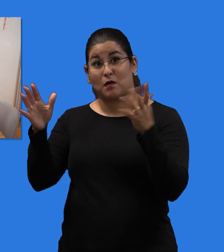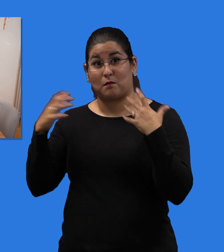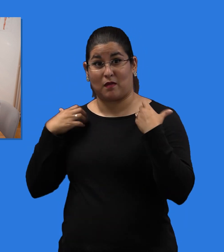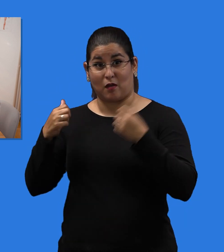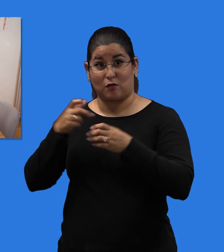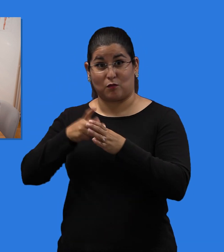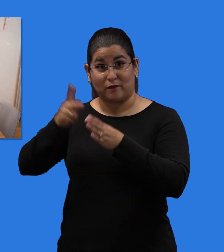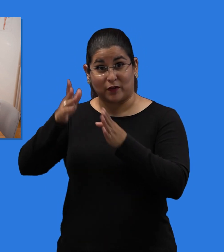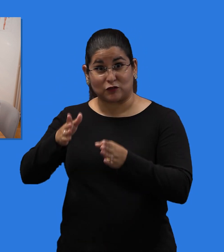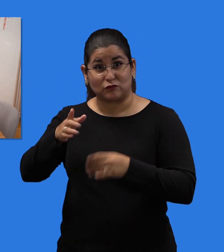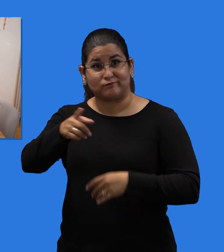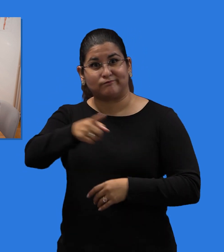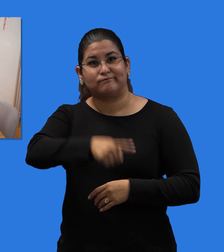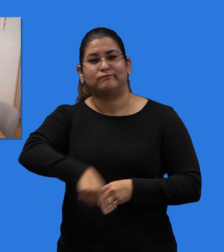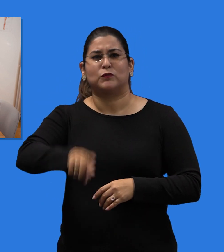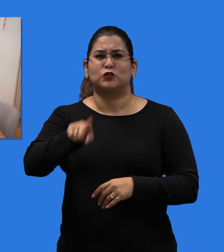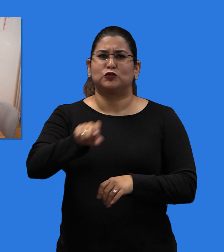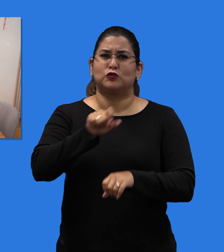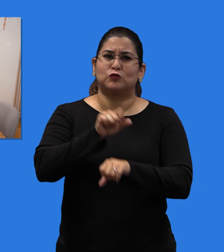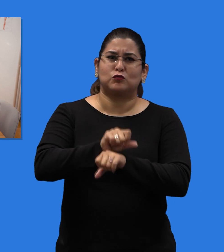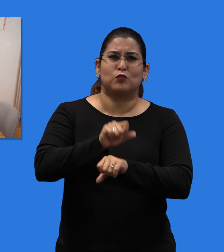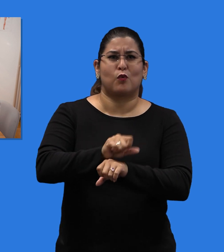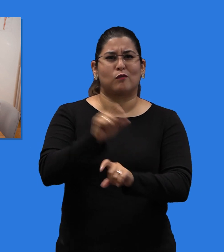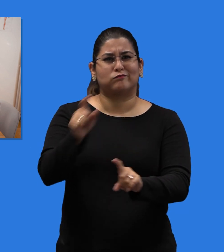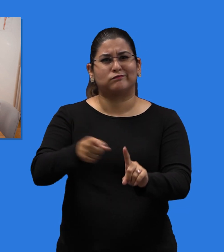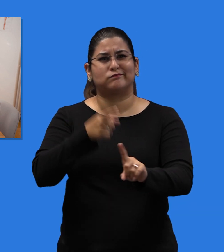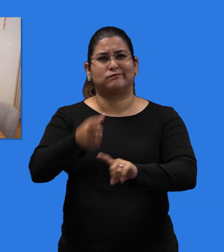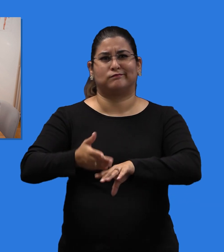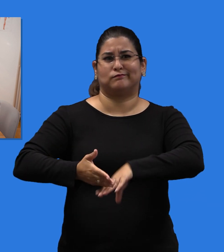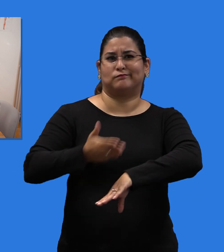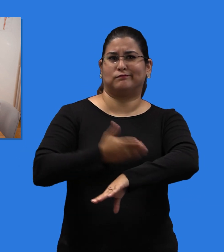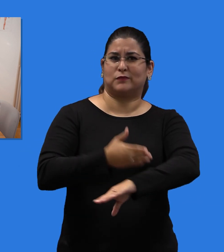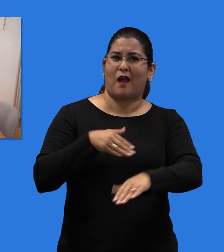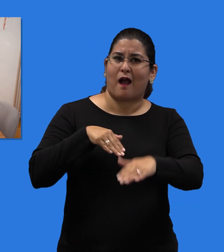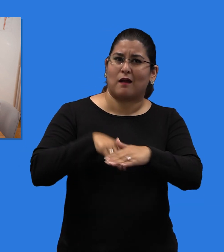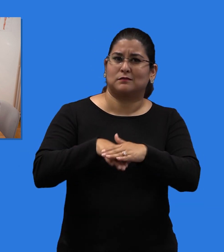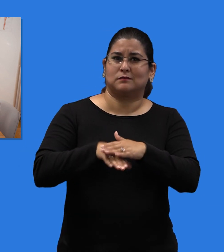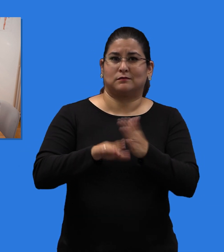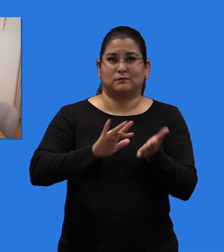should work to improve access to treatment for all people with Hepatitis C.